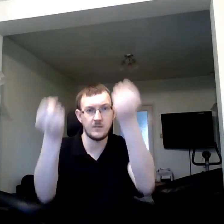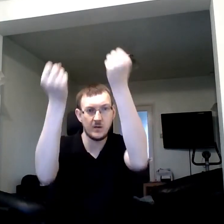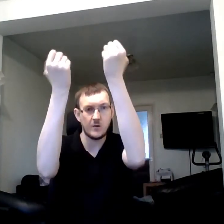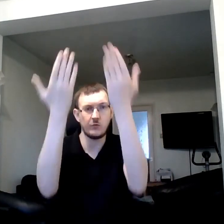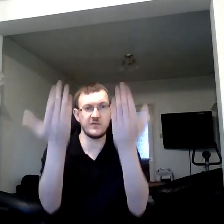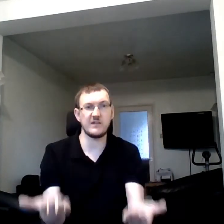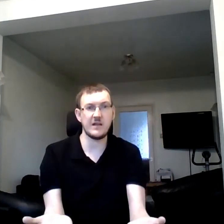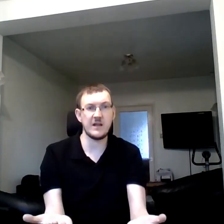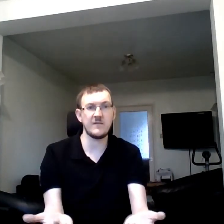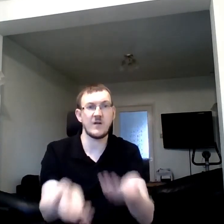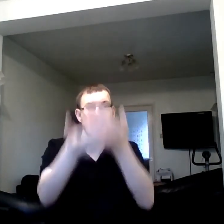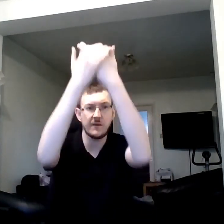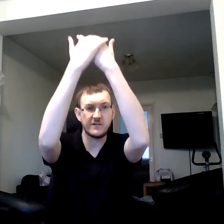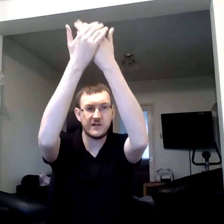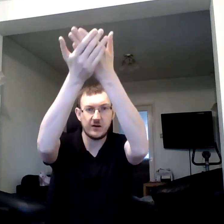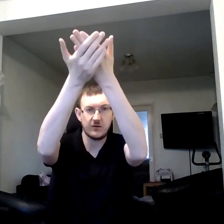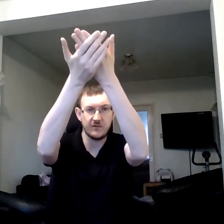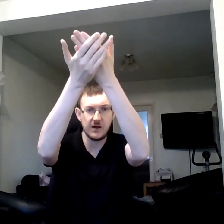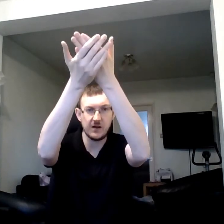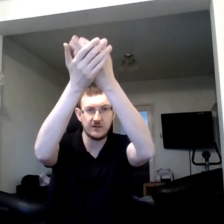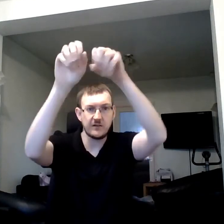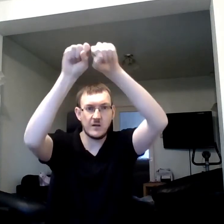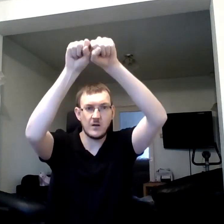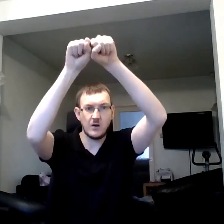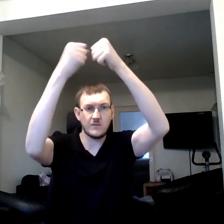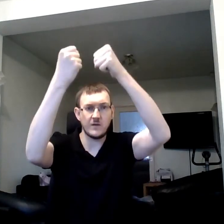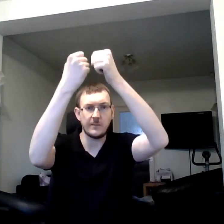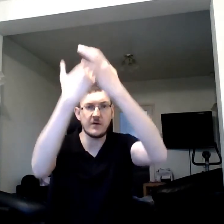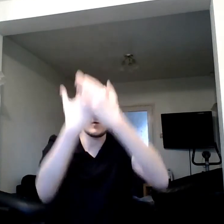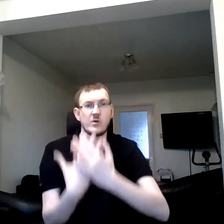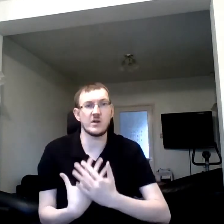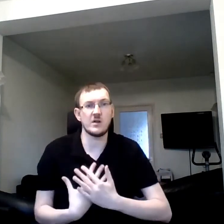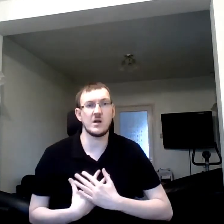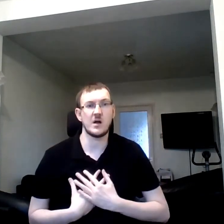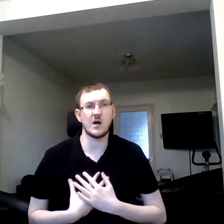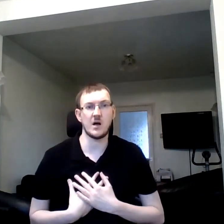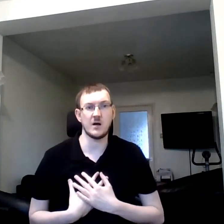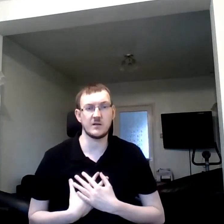Receive the sacrifice of a broken heart.